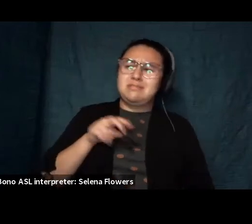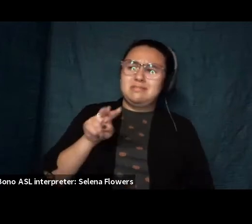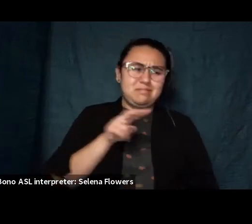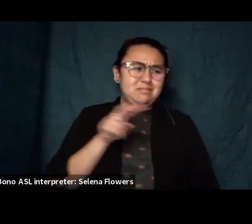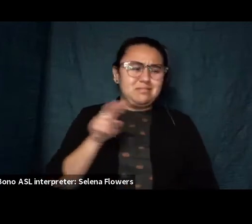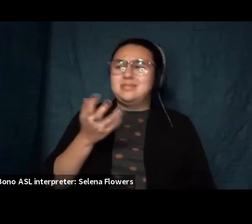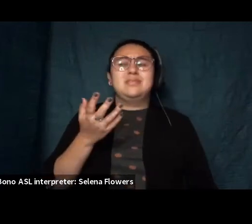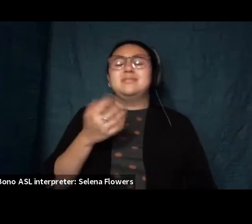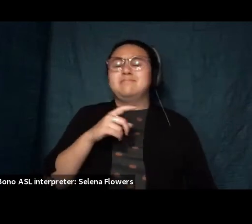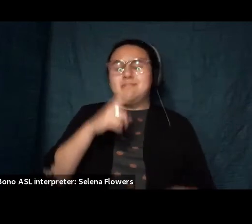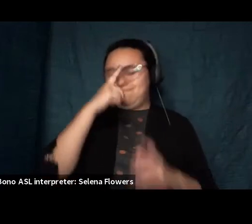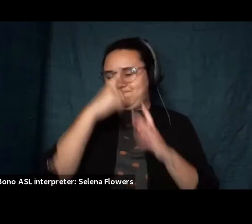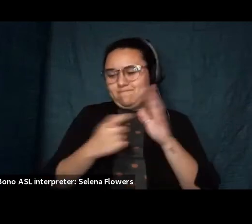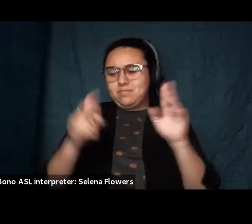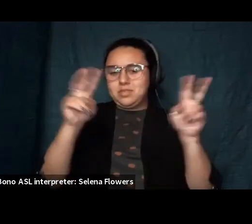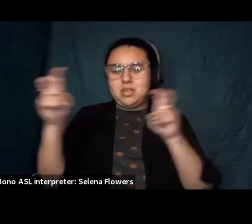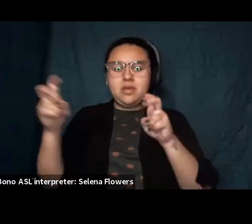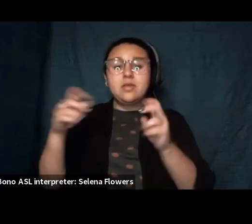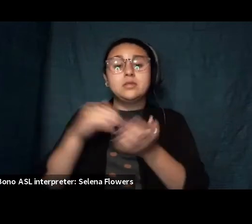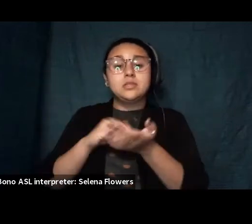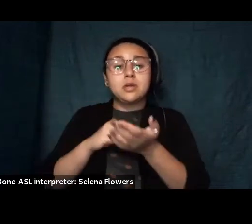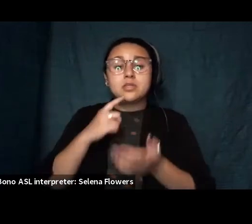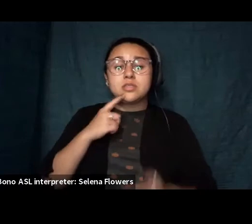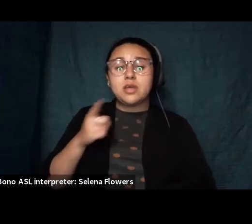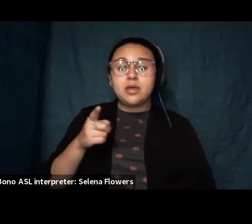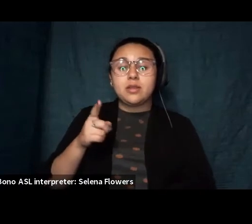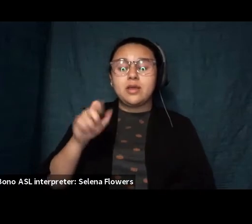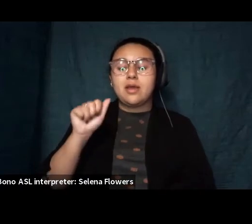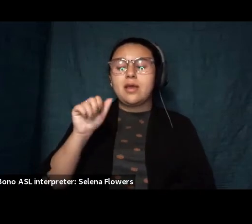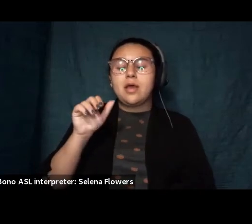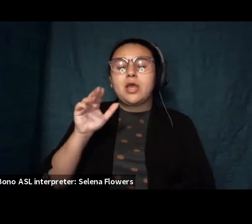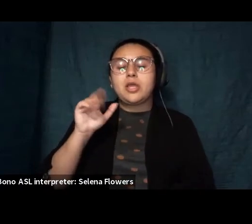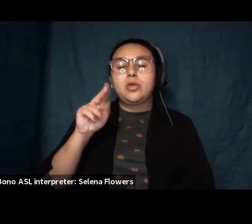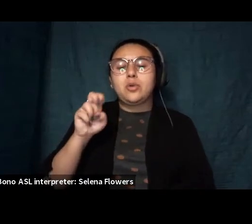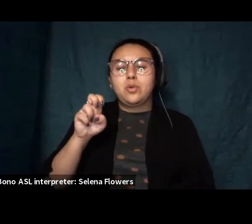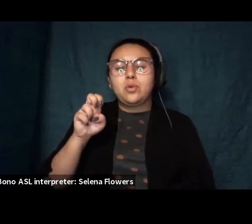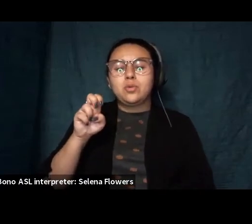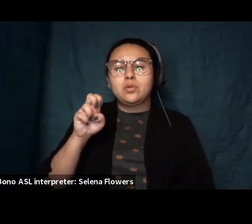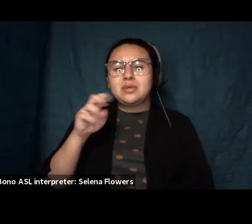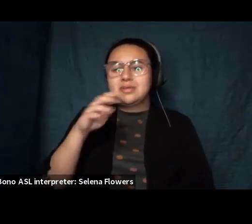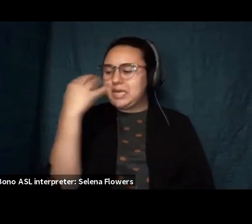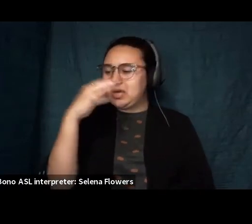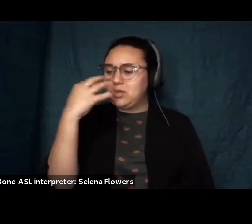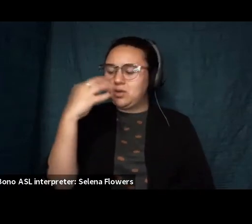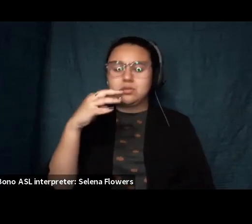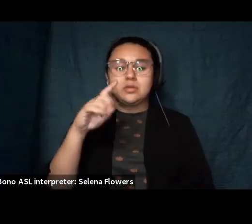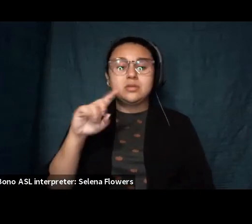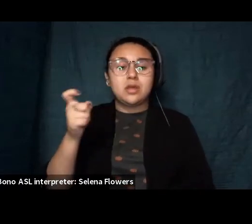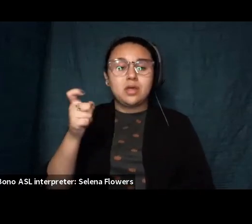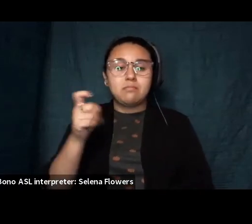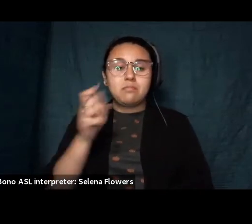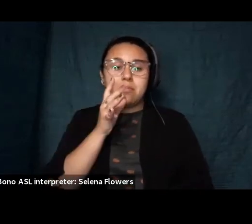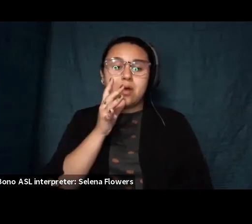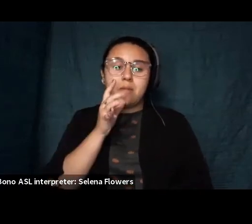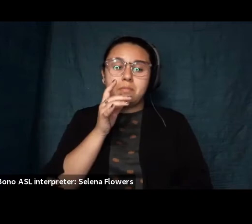the doctor said it was acute psychosis diagnostically the hypothetical swing at my mother was not my